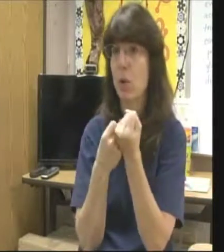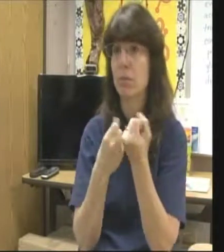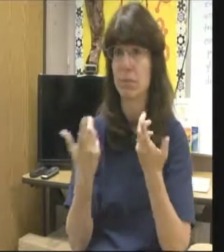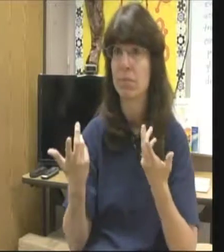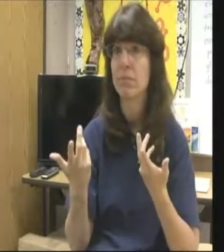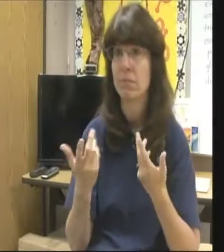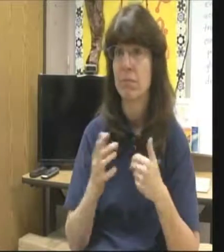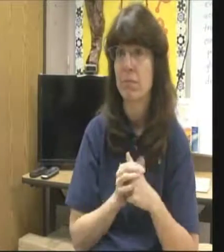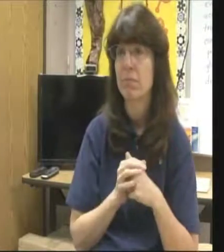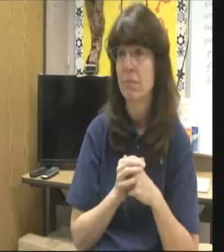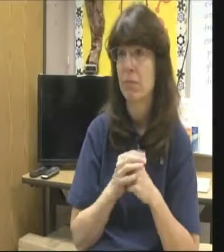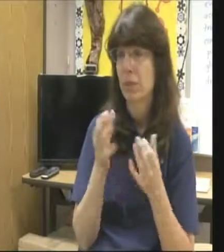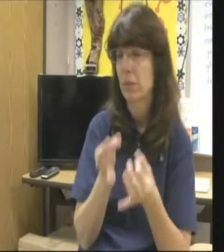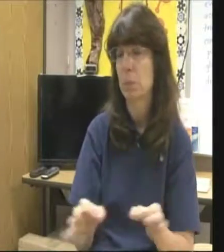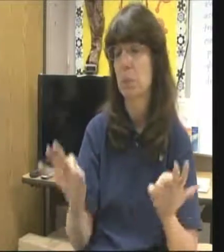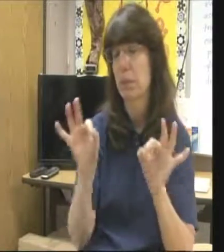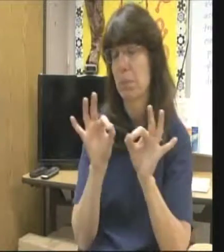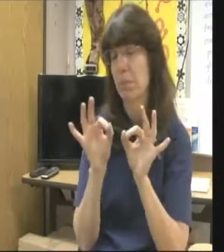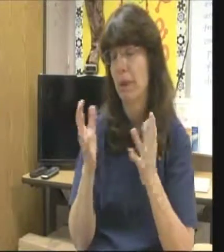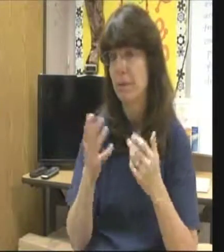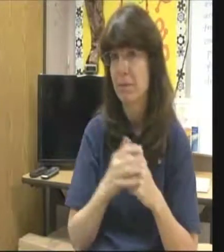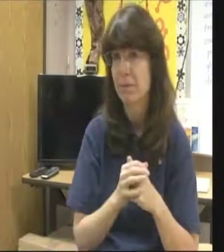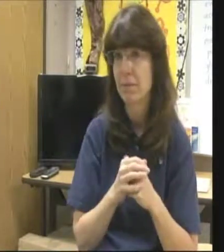support, and that was such an important point in my life. So Thank